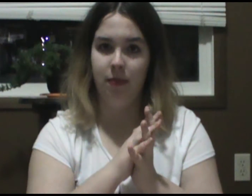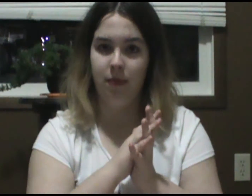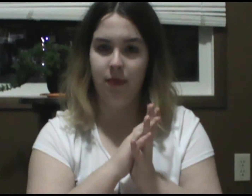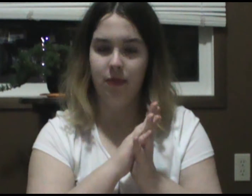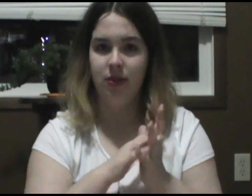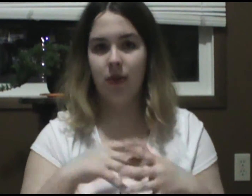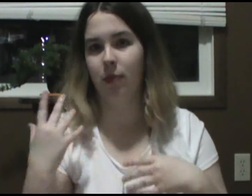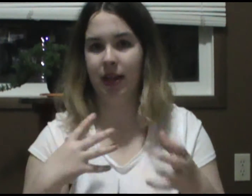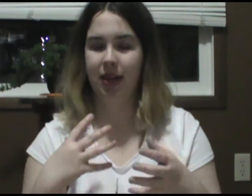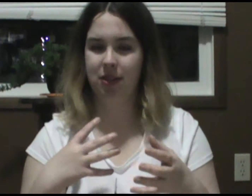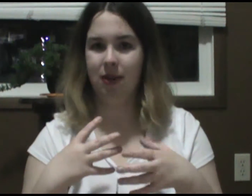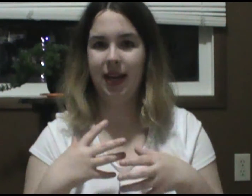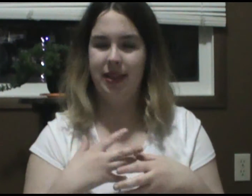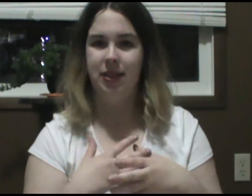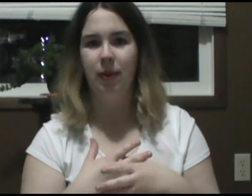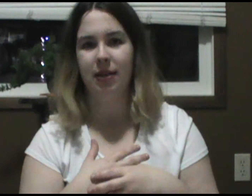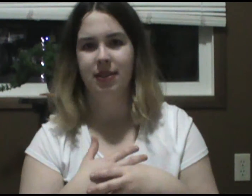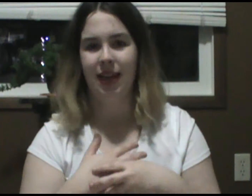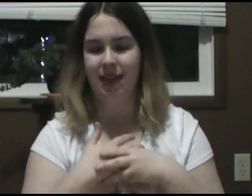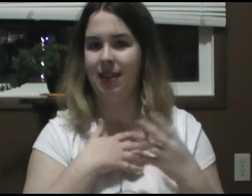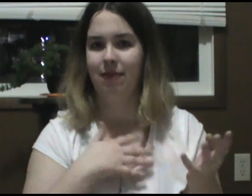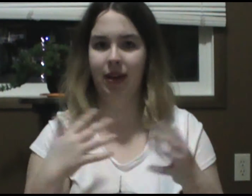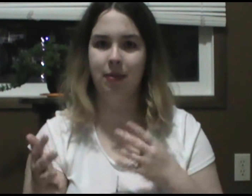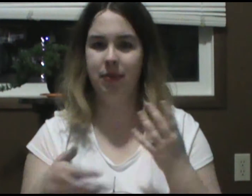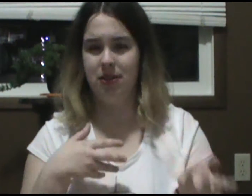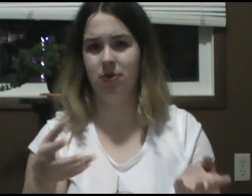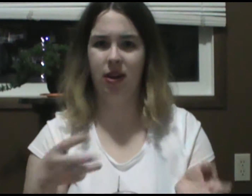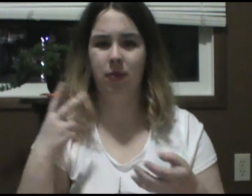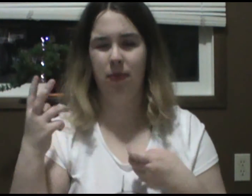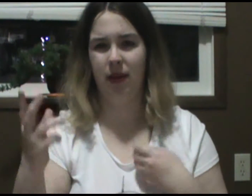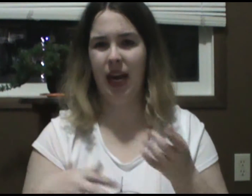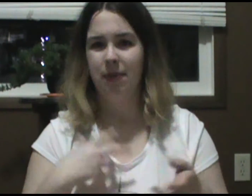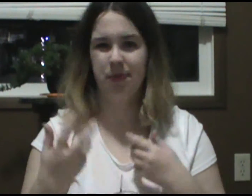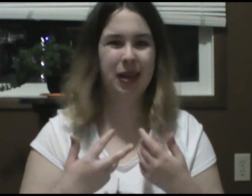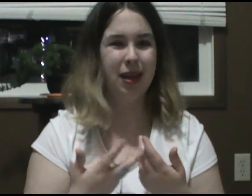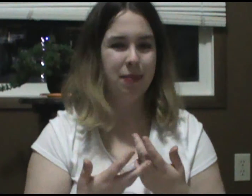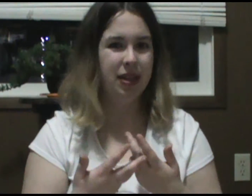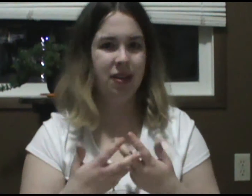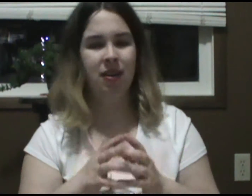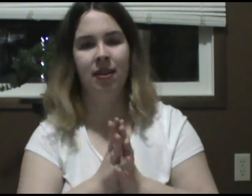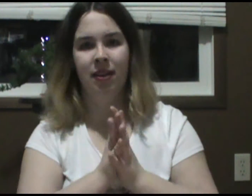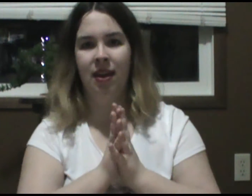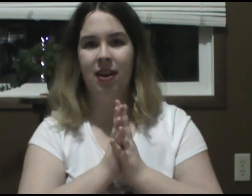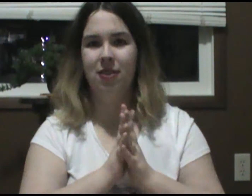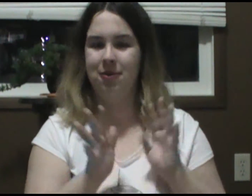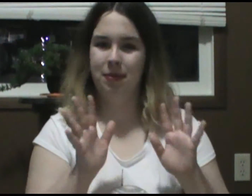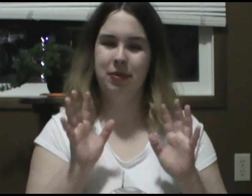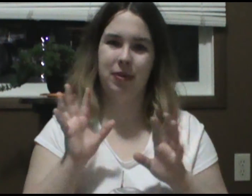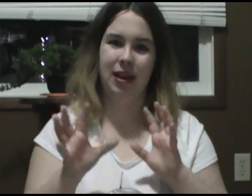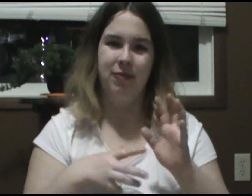sort of working to try and get this rattlesnake to get the venom to sort of help Cave's bleeding a bit. Those moments were kind of